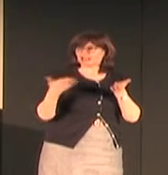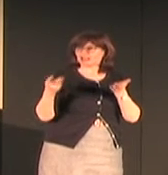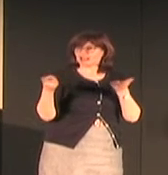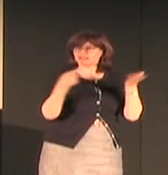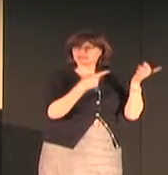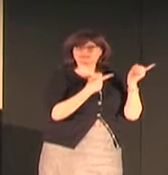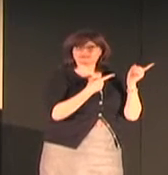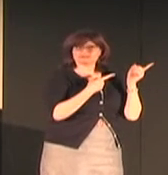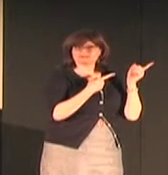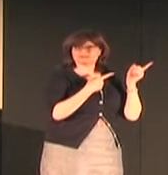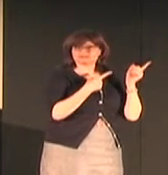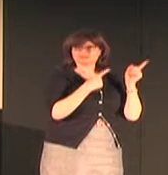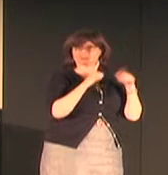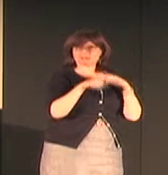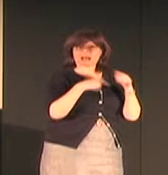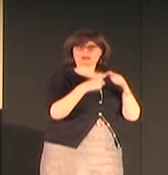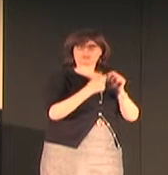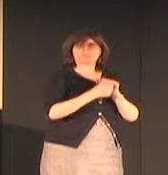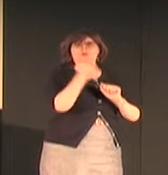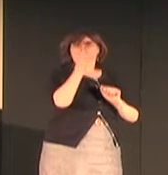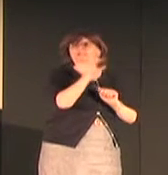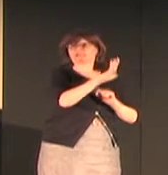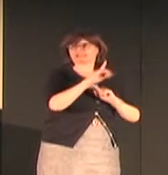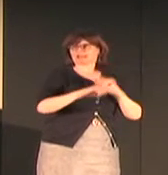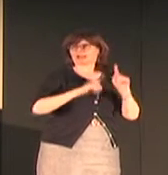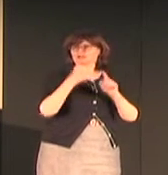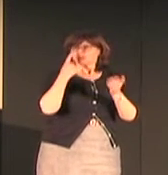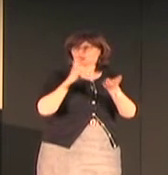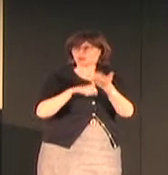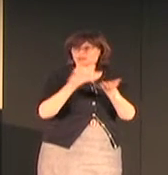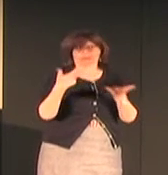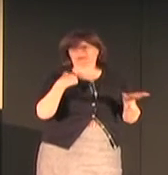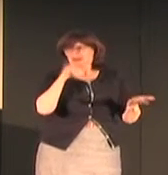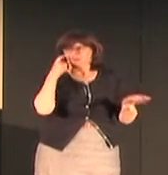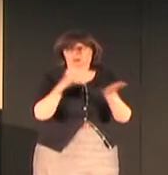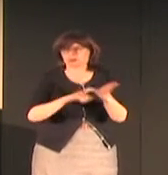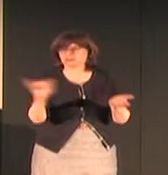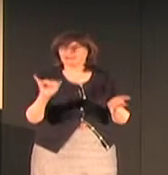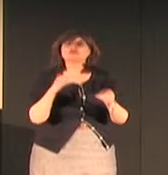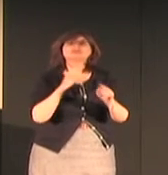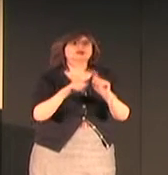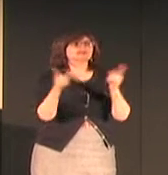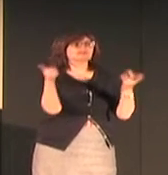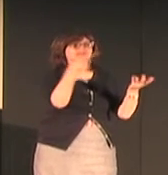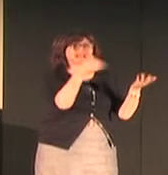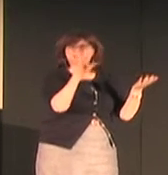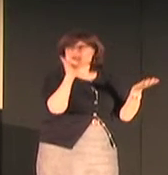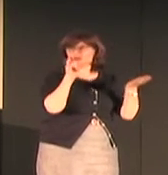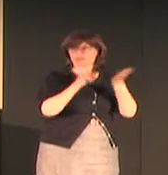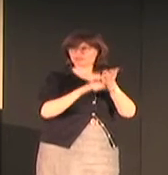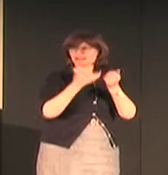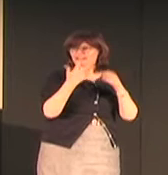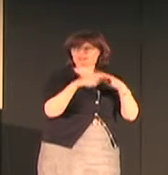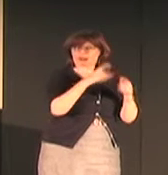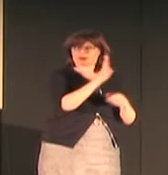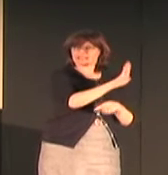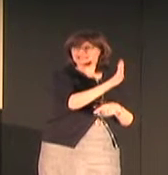okay notice anything about this about most of the science I mean I didn't notice it until I started studying